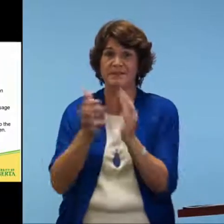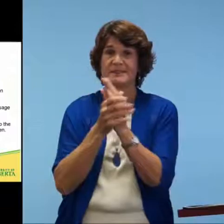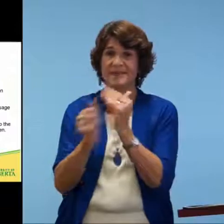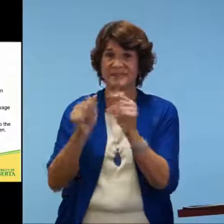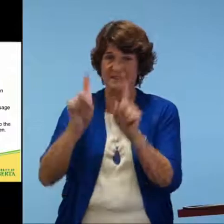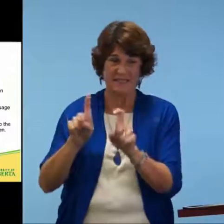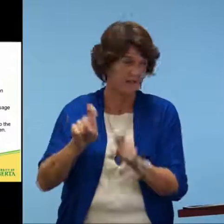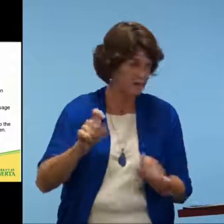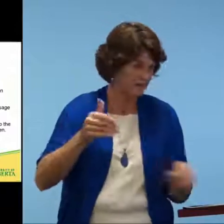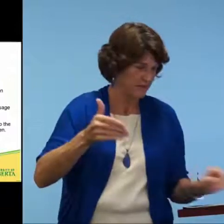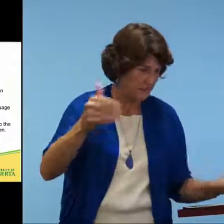expressive skills test.